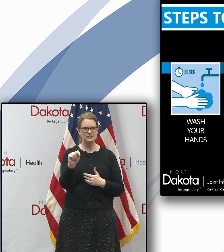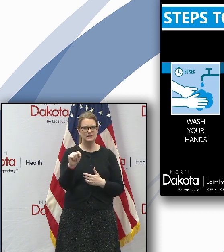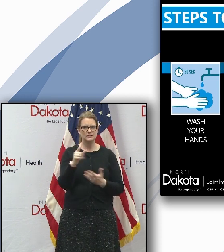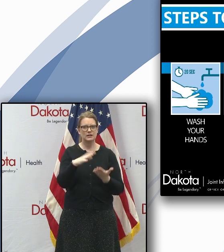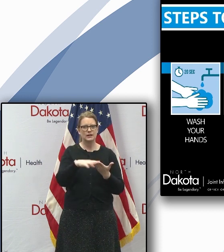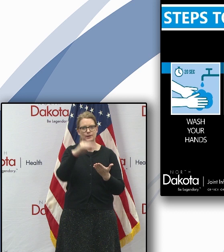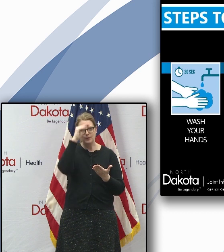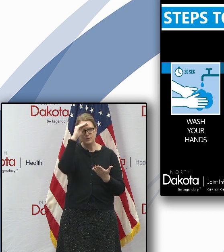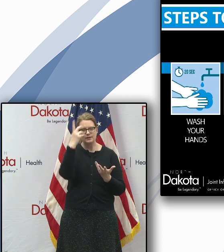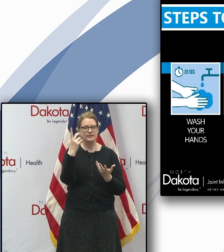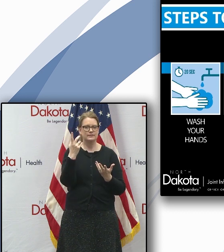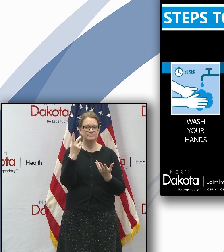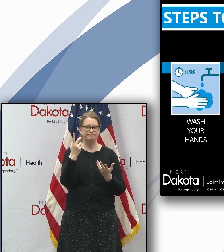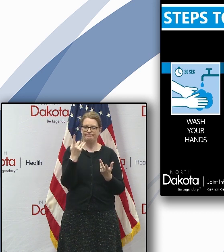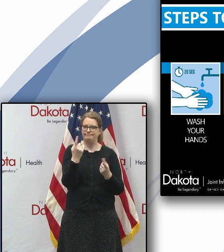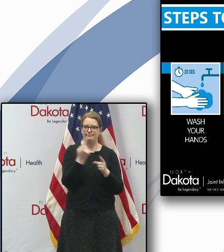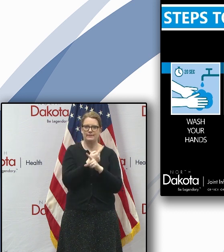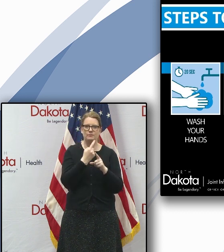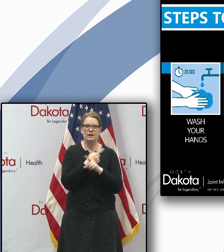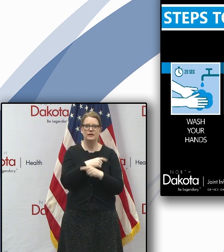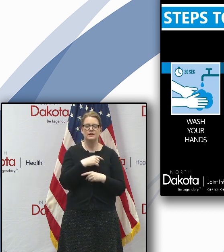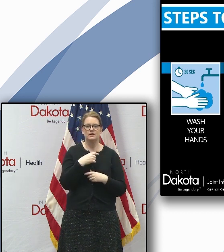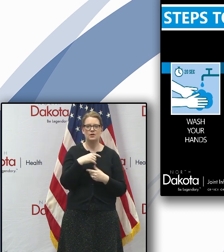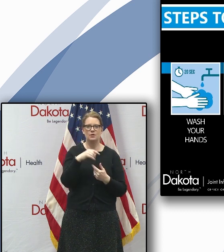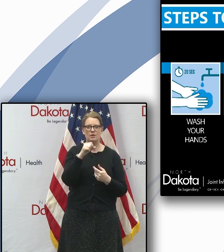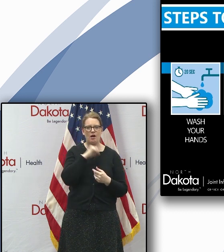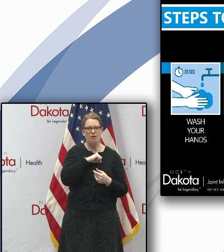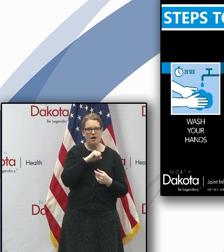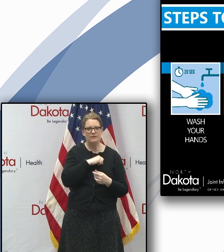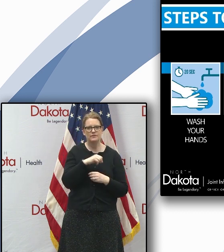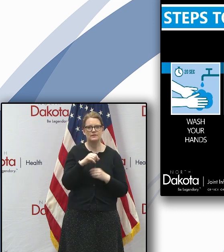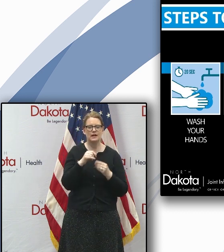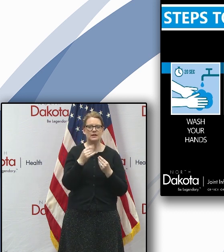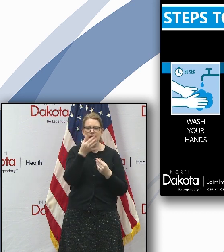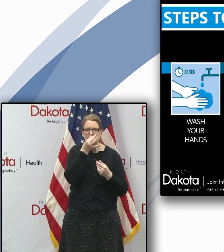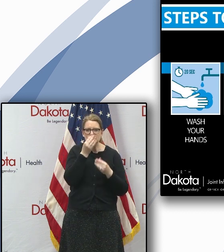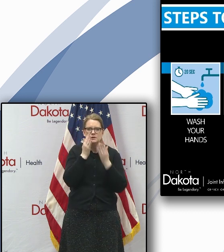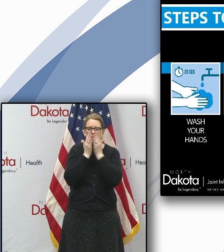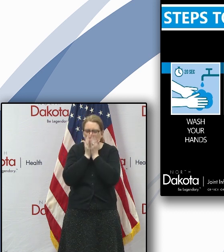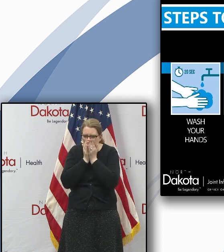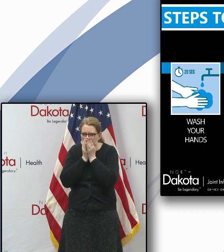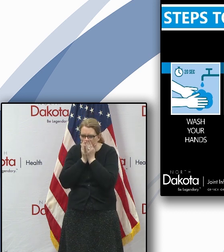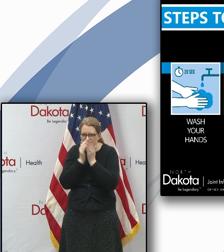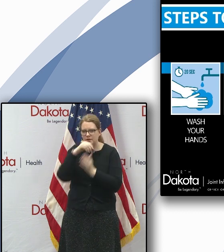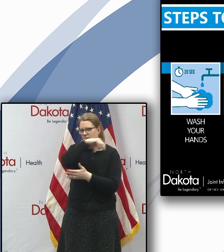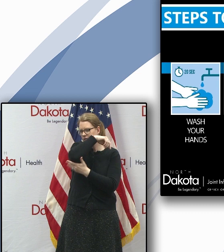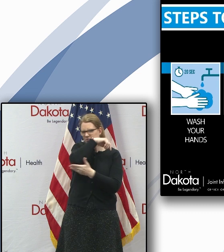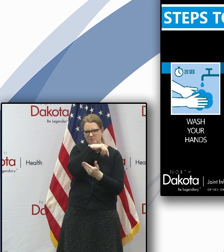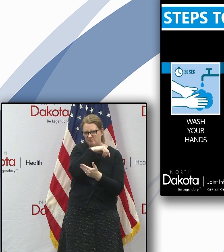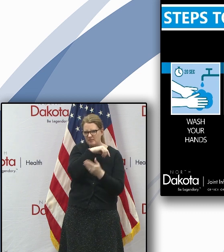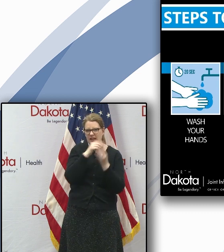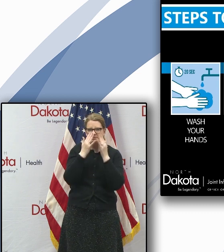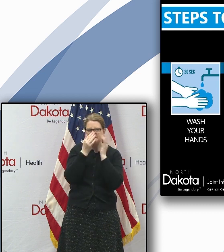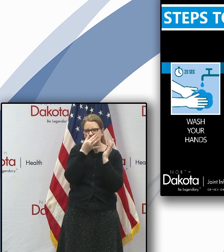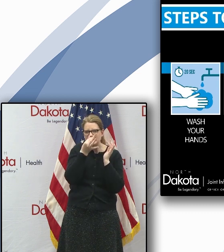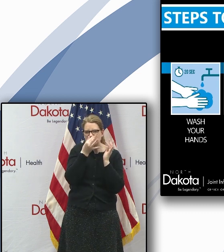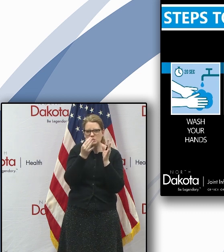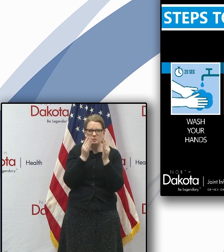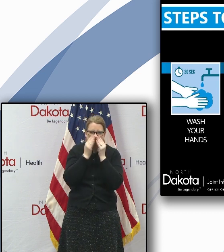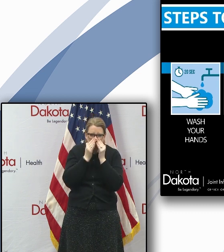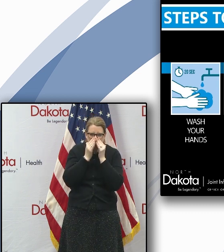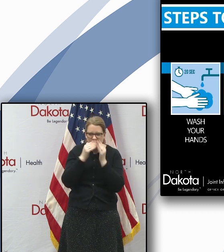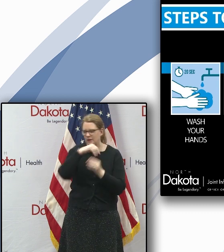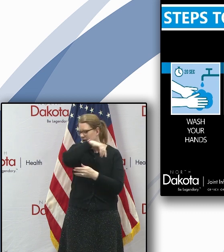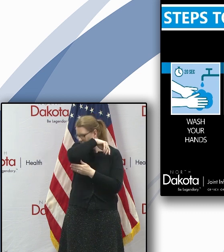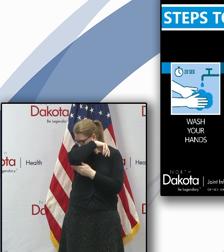way to cover a cough cover it with you know either a kleenex or tissue or into your sleeve and if you do end up